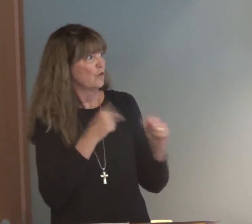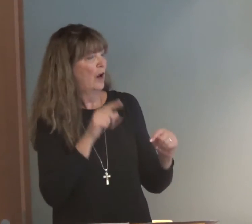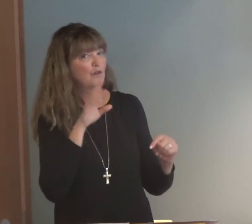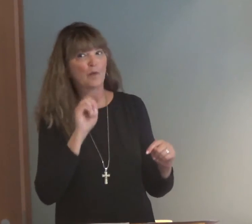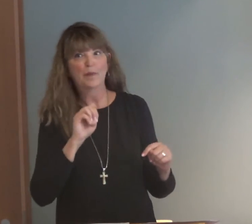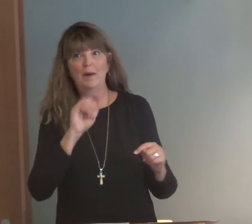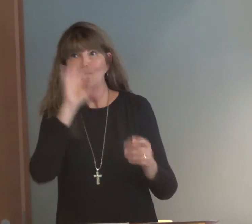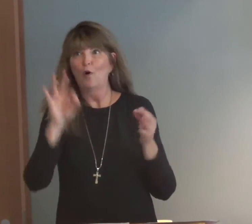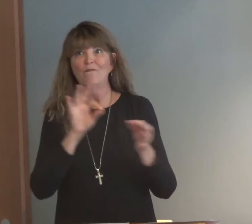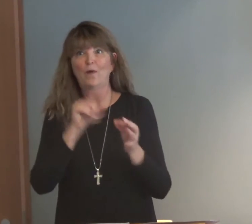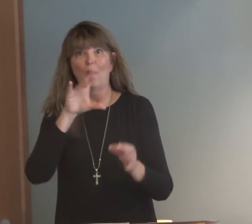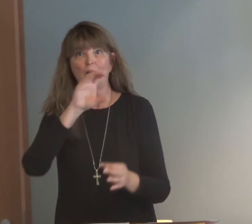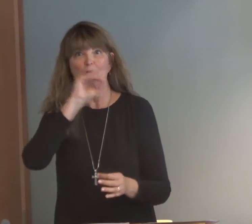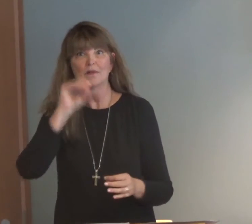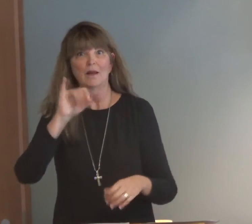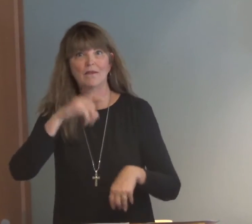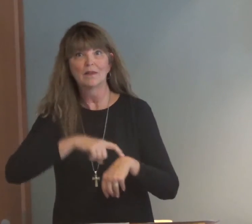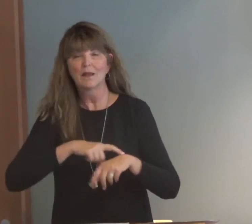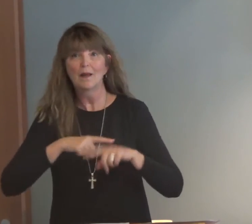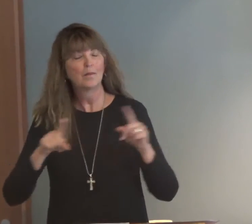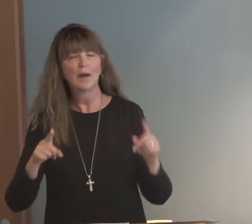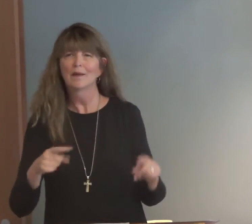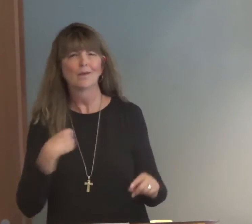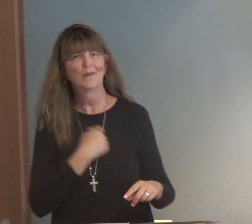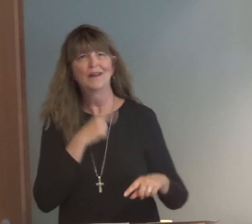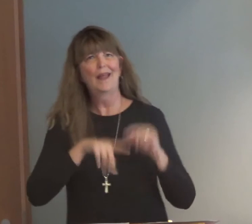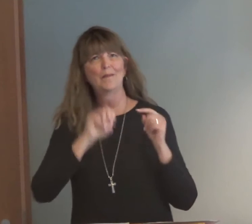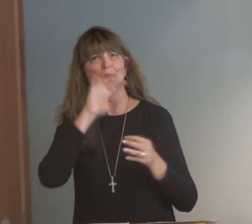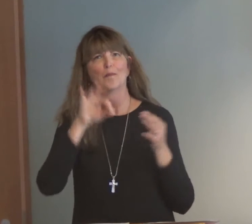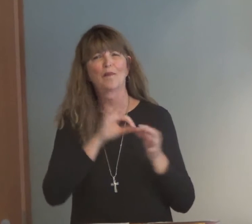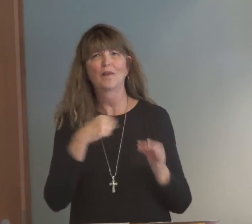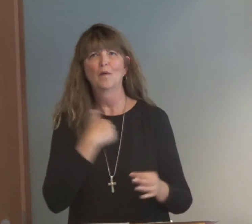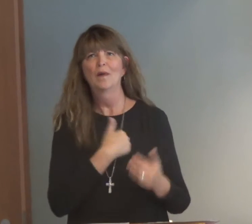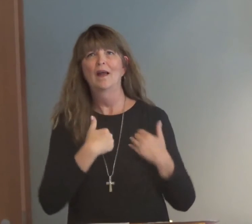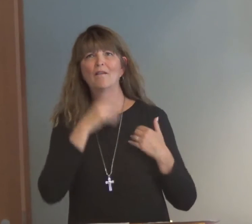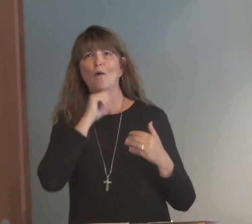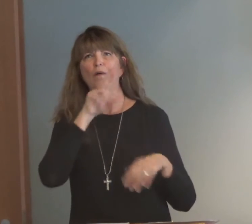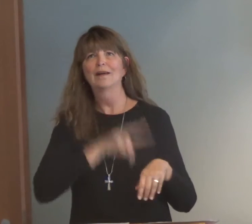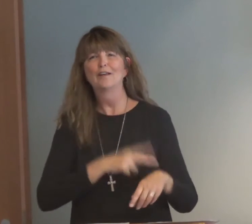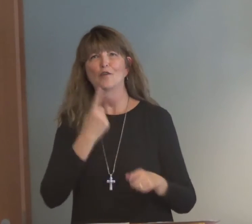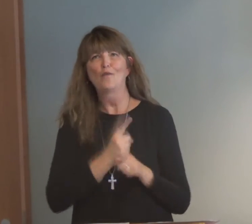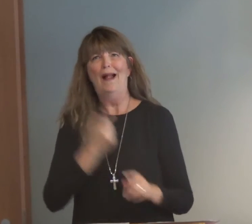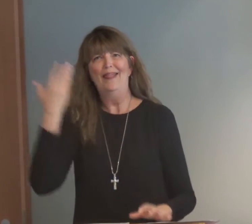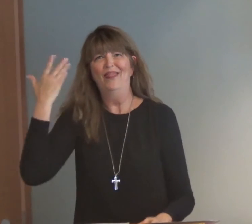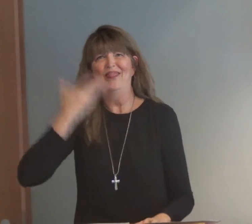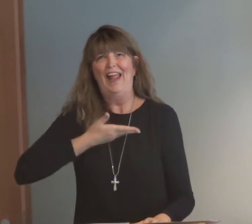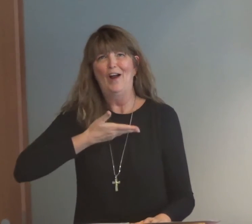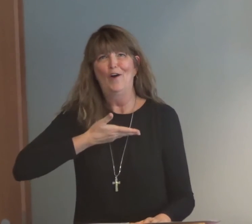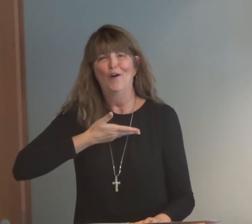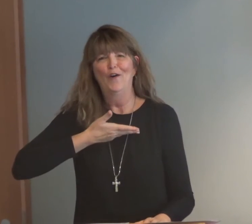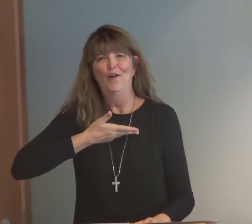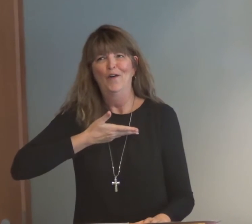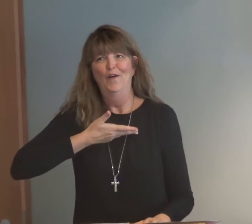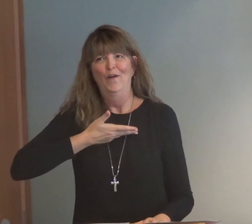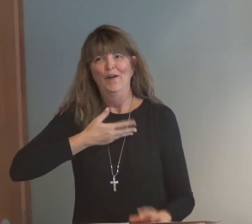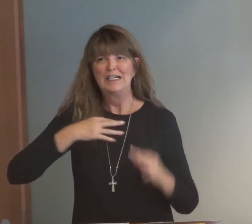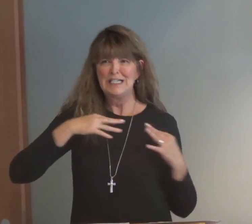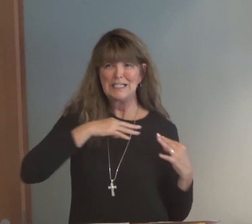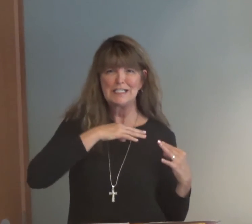And then Paul was a pastor, and here he is writing this. Because as a pastor, we are expected to be perfect 100%